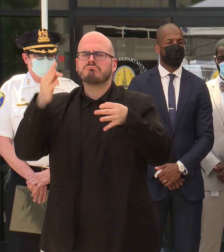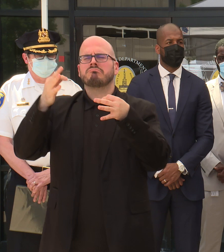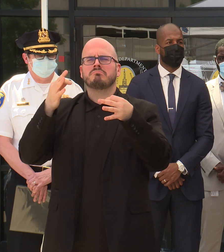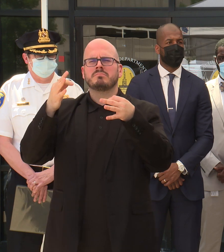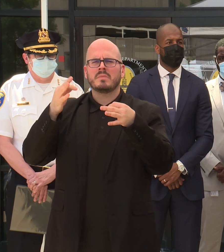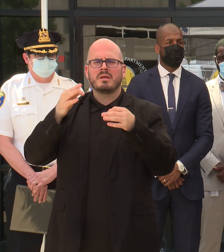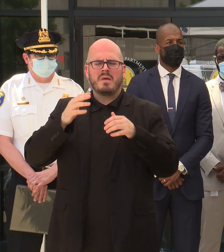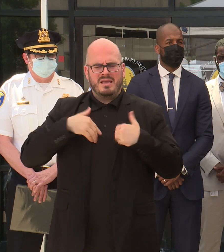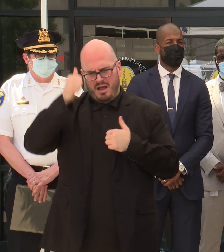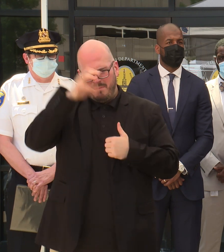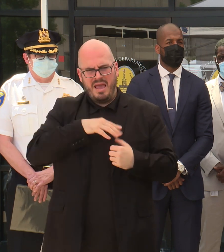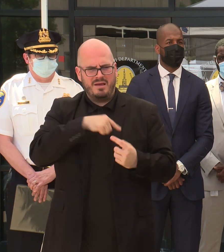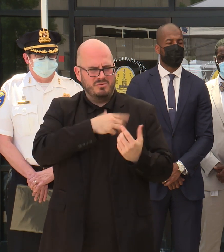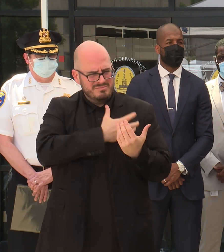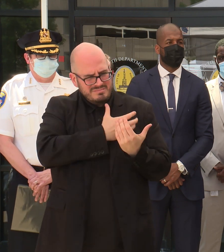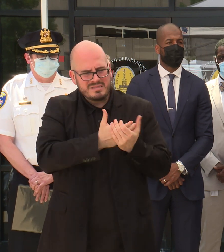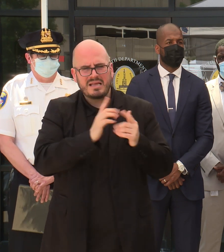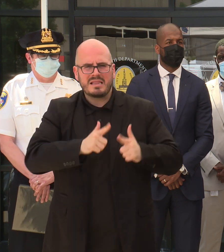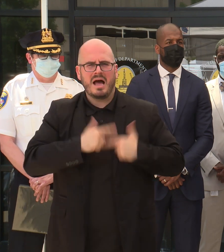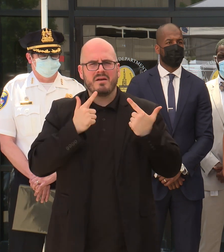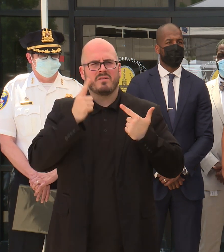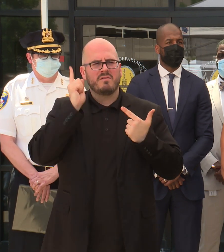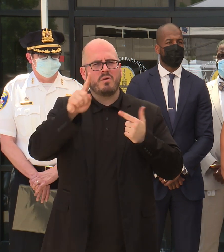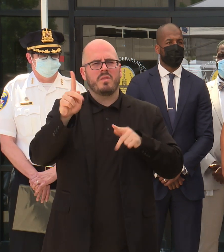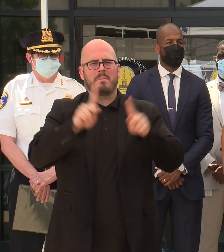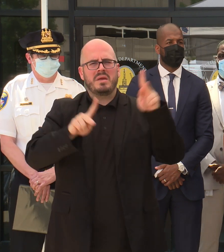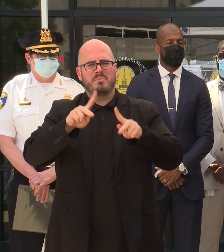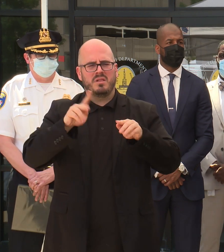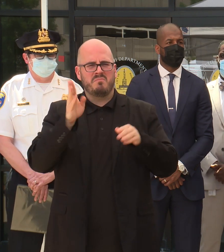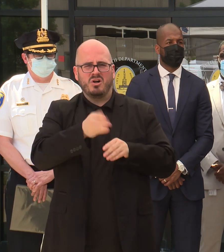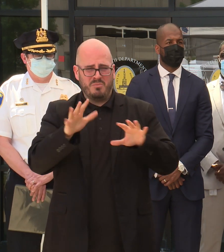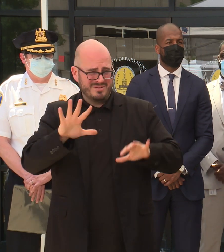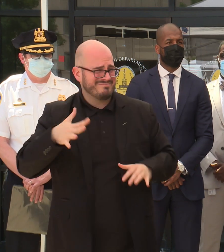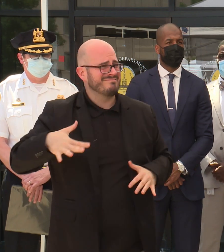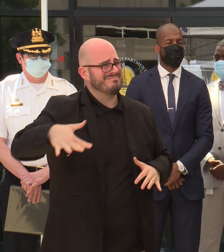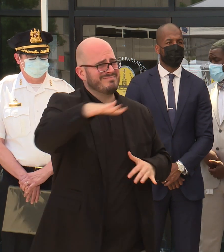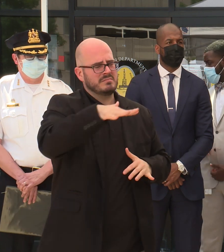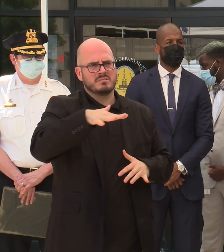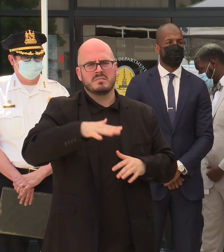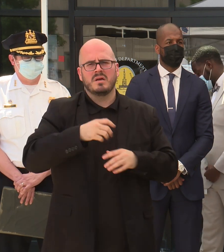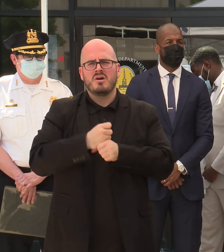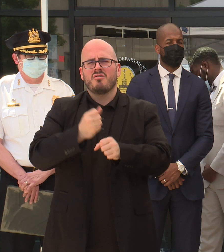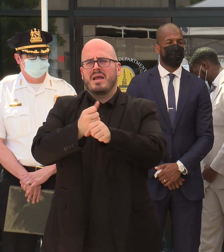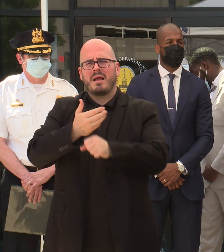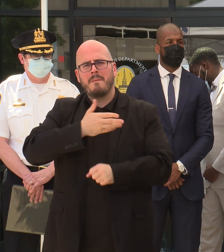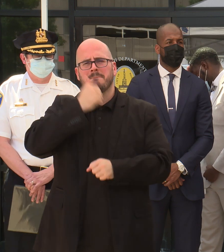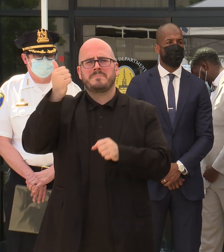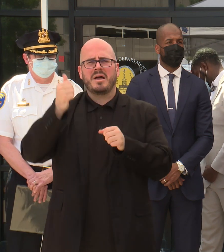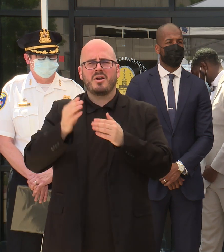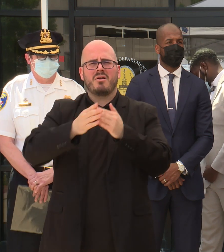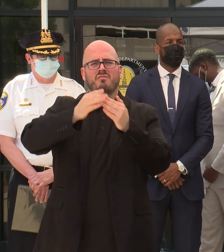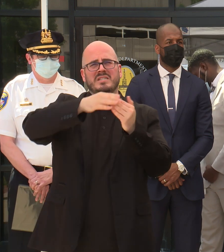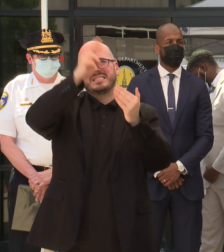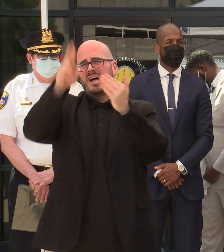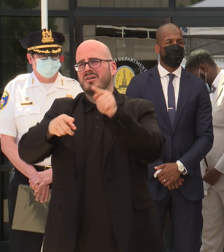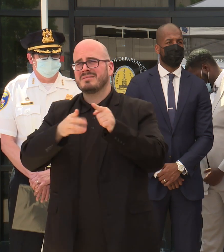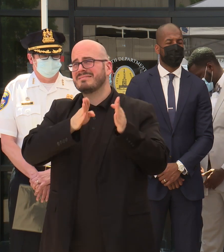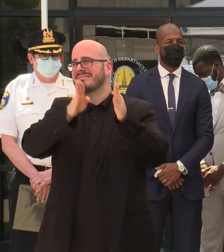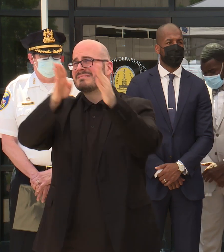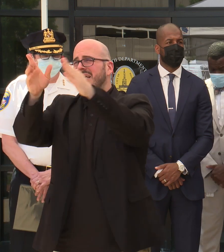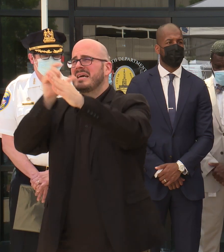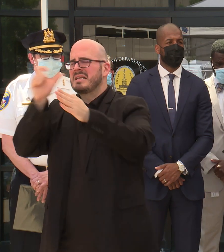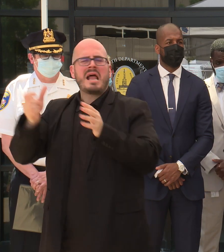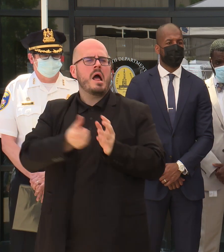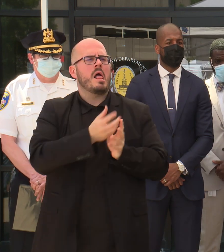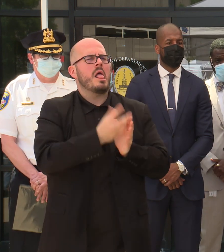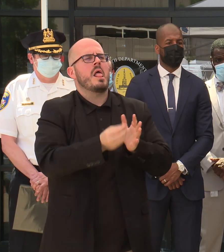who dedicated his life to the citizens of Baltimore to creating better trajectories for young folks in the city and not go into the